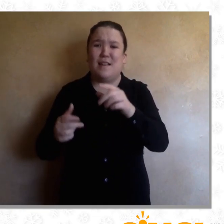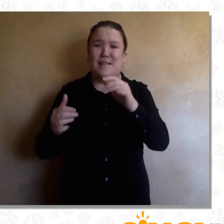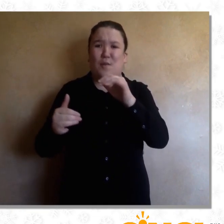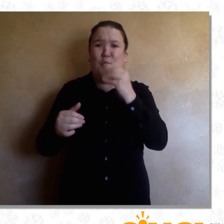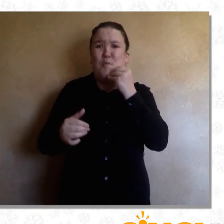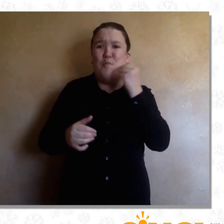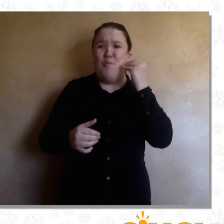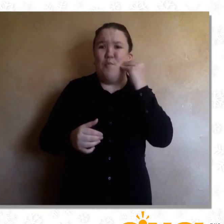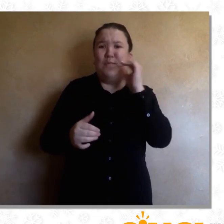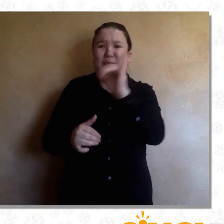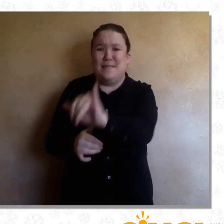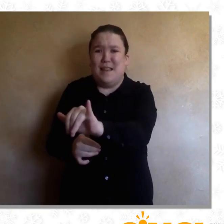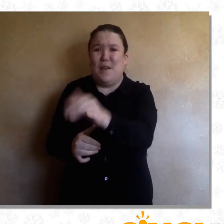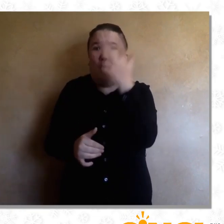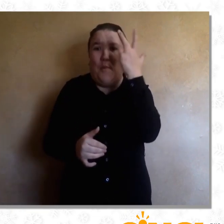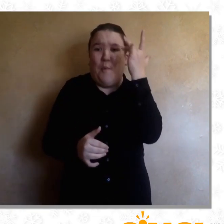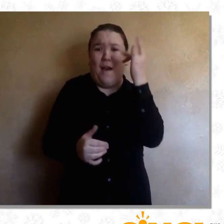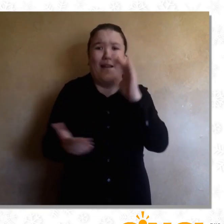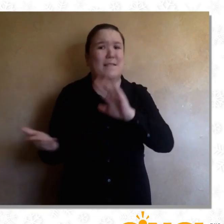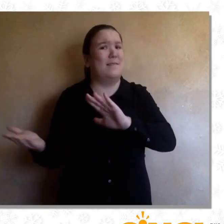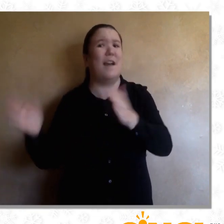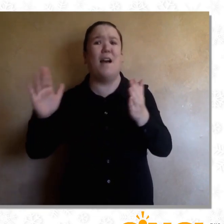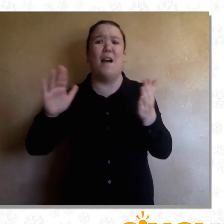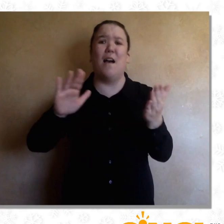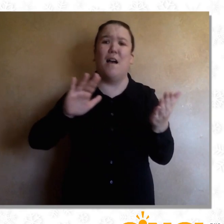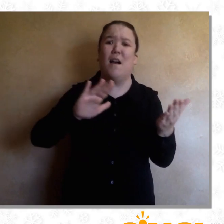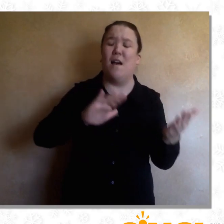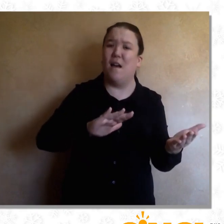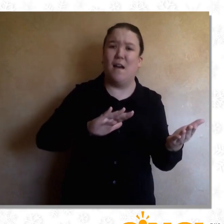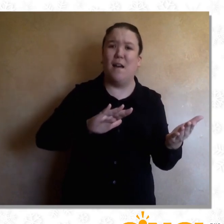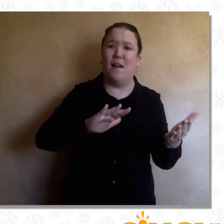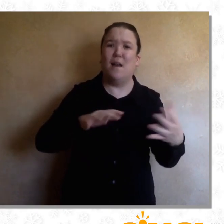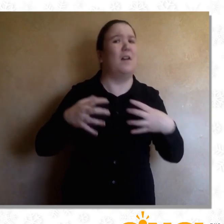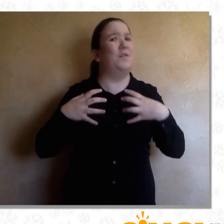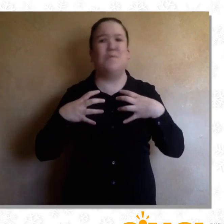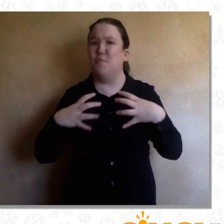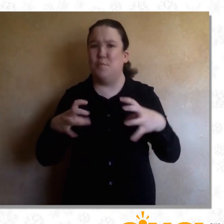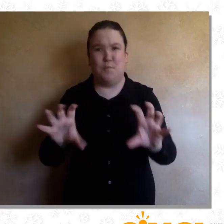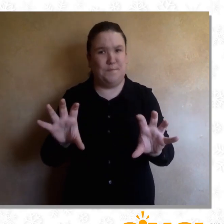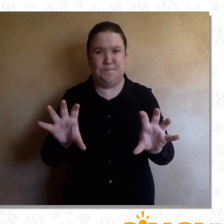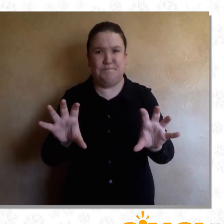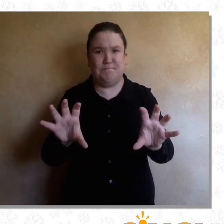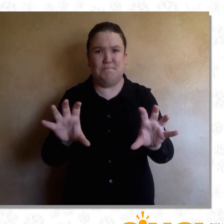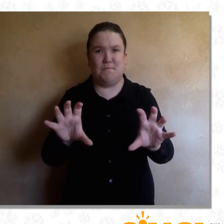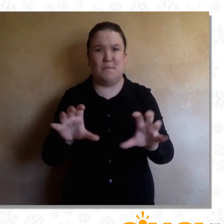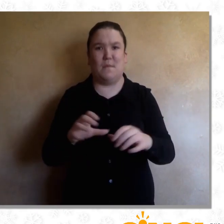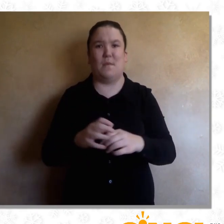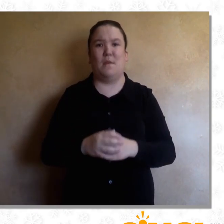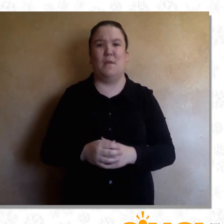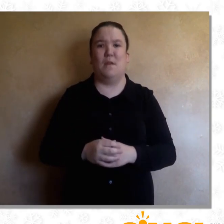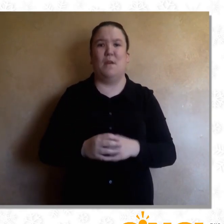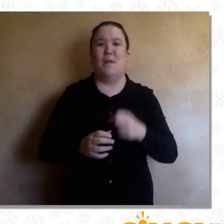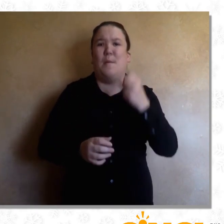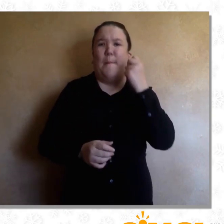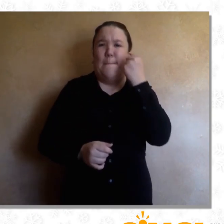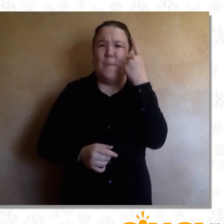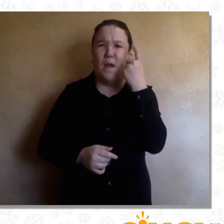quarantined, They do not want to die, Yet